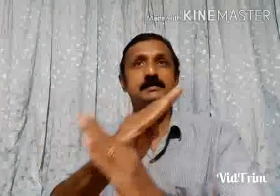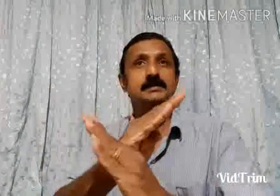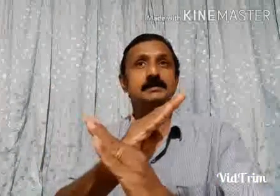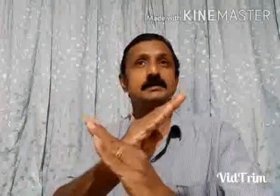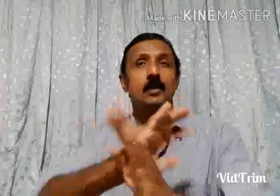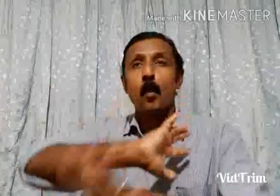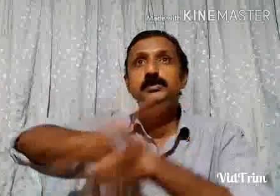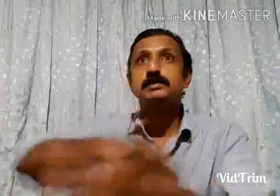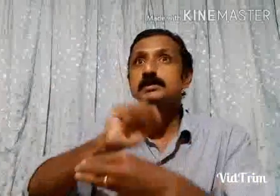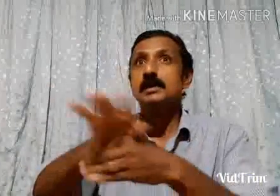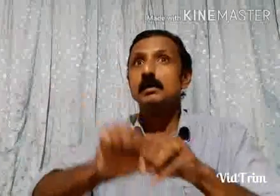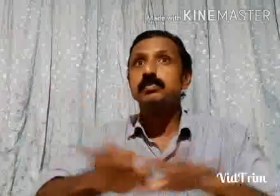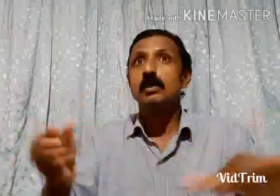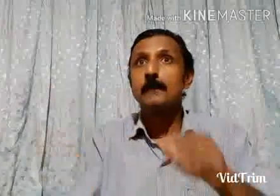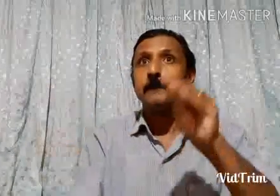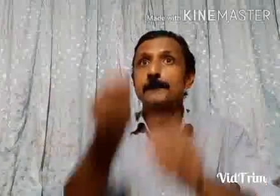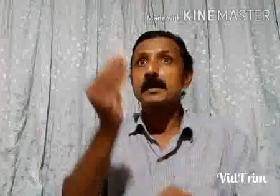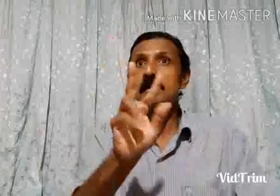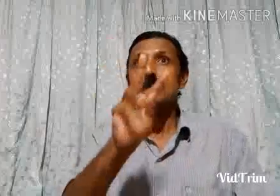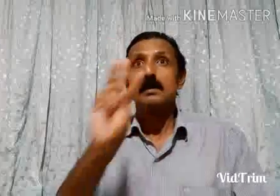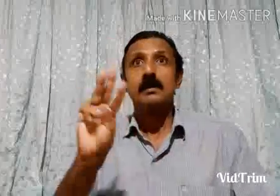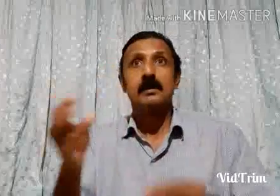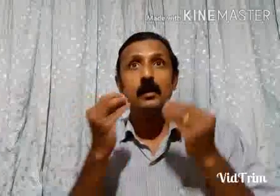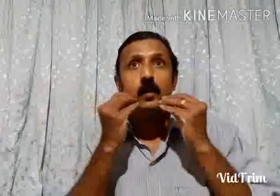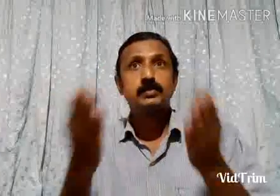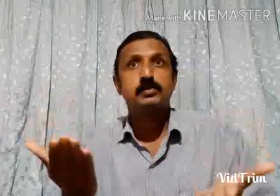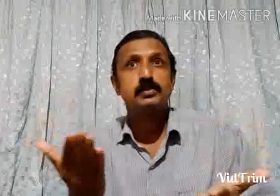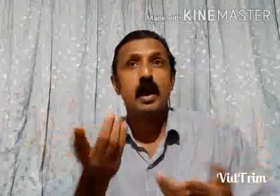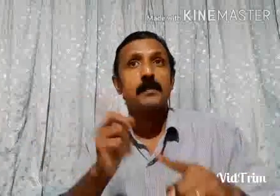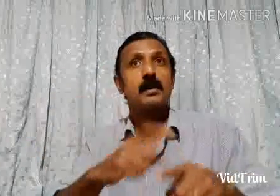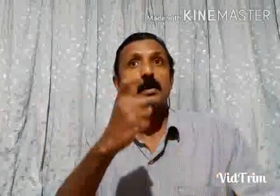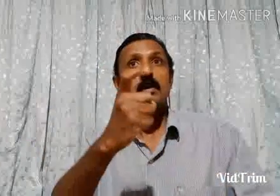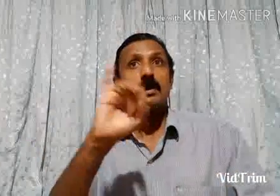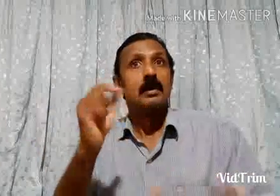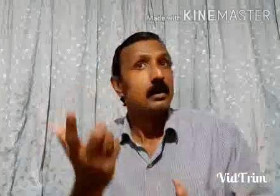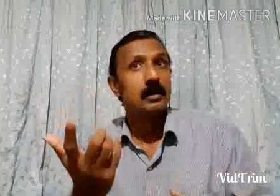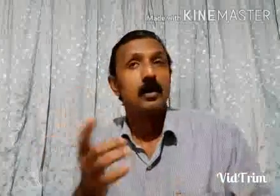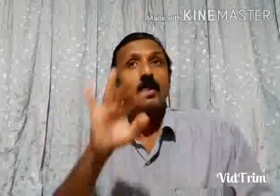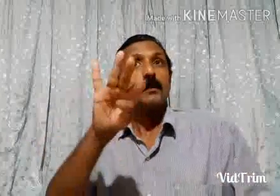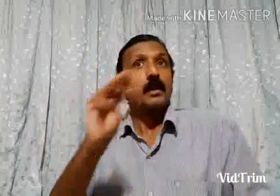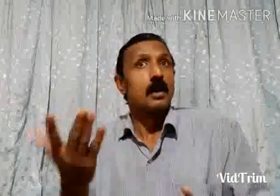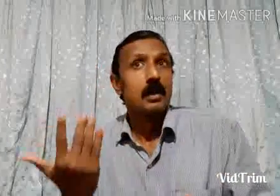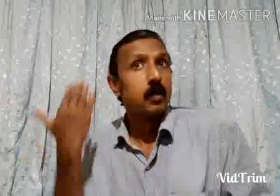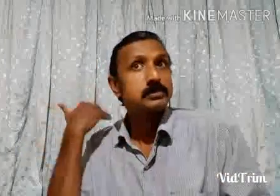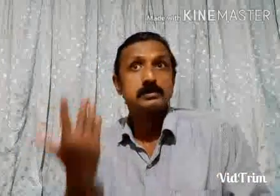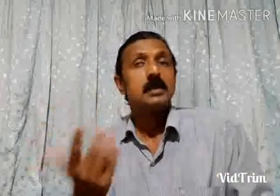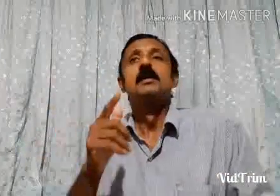you you you you you Here's Now, my My son is the one He is gonna up! He